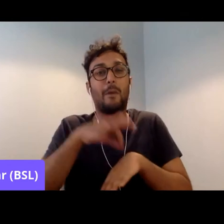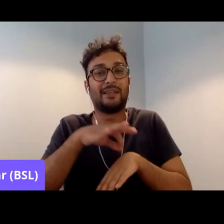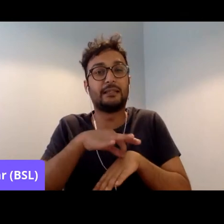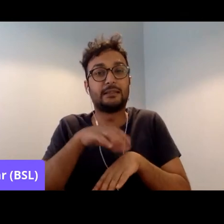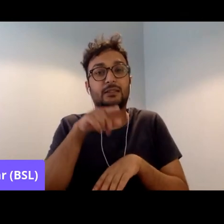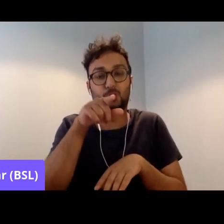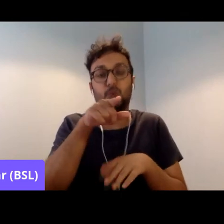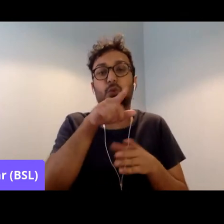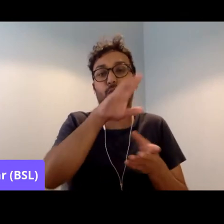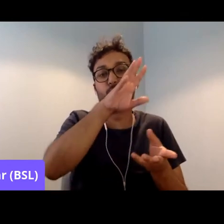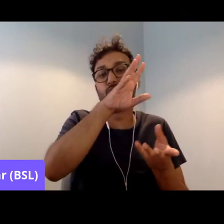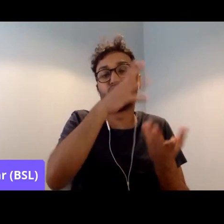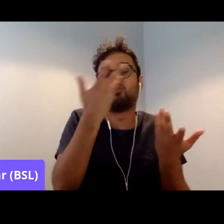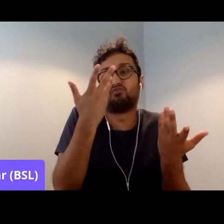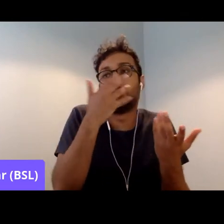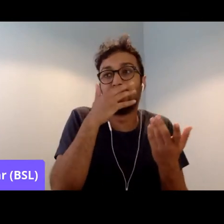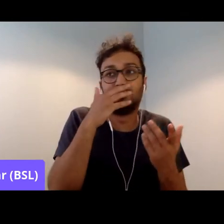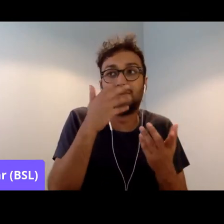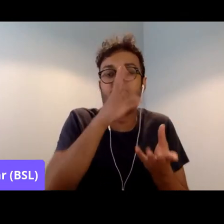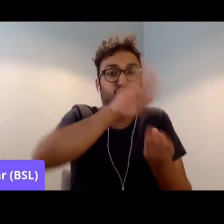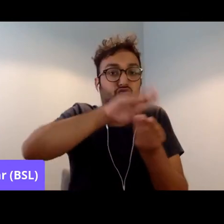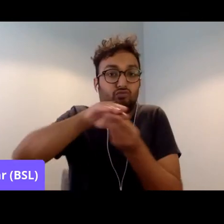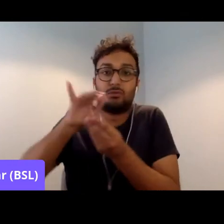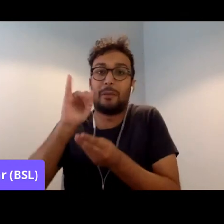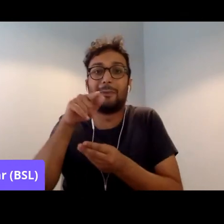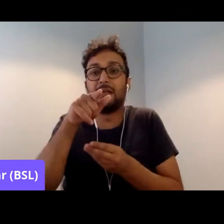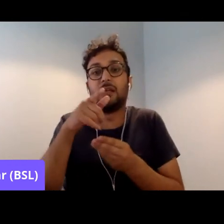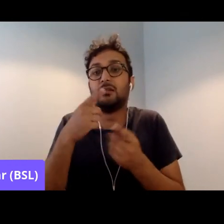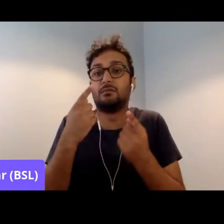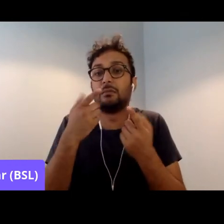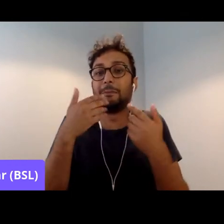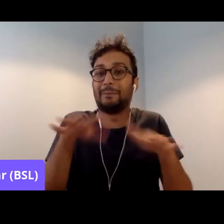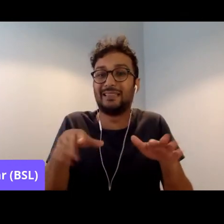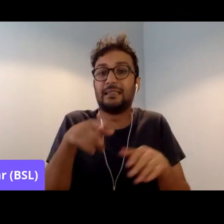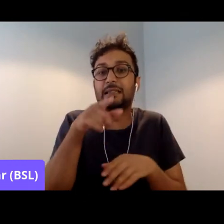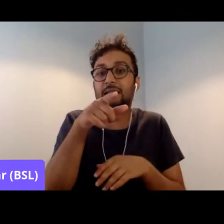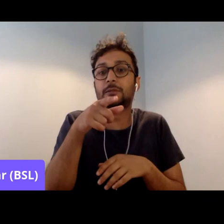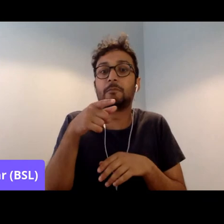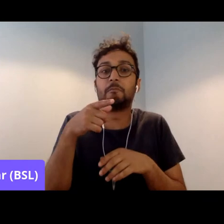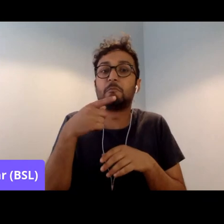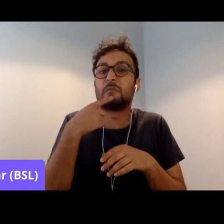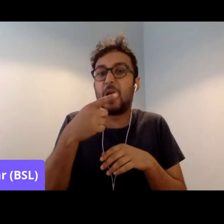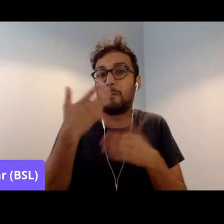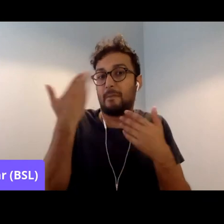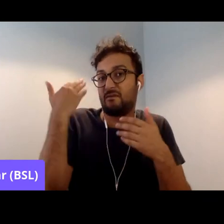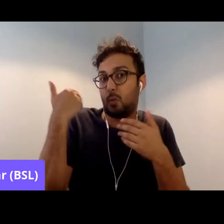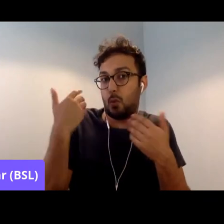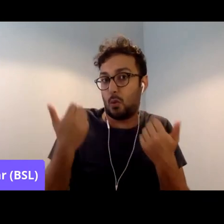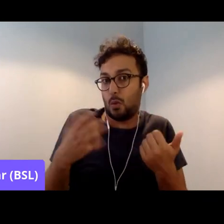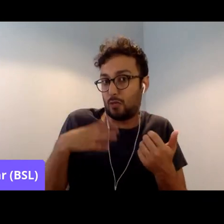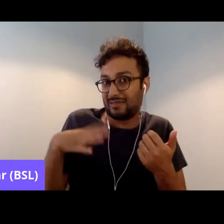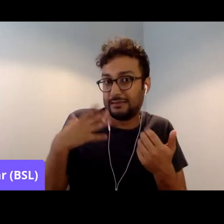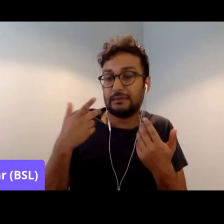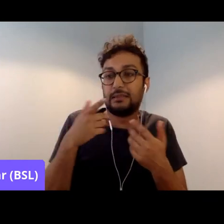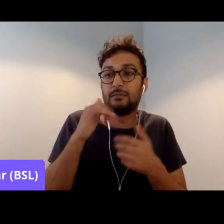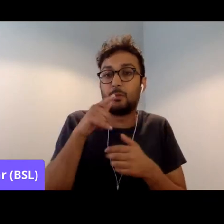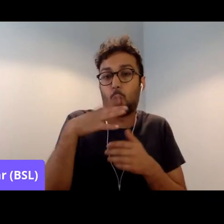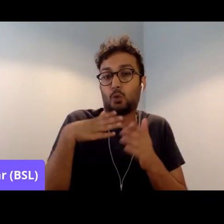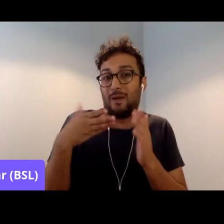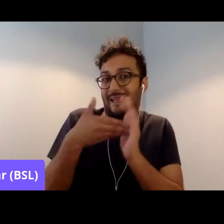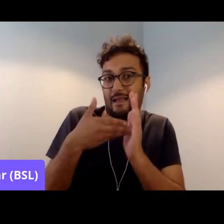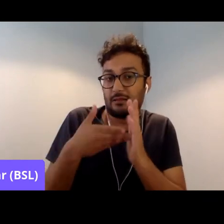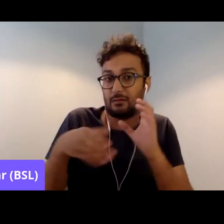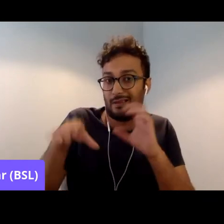maybe add on to some of the things that you've said already, or whether you wish to, you know,